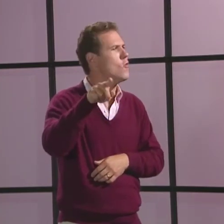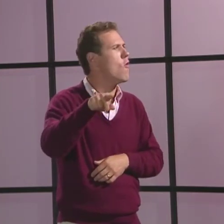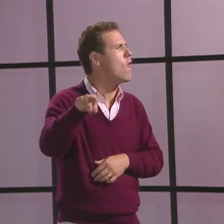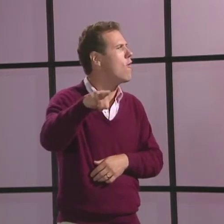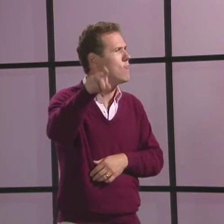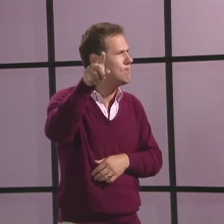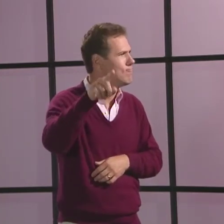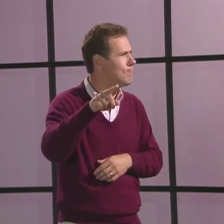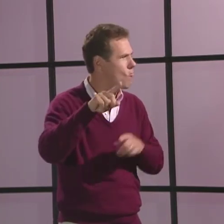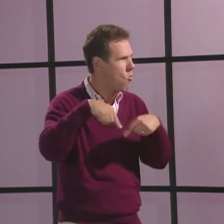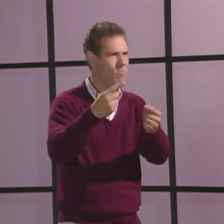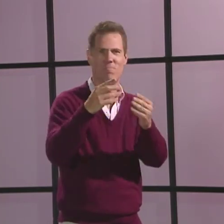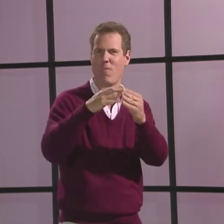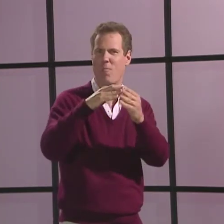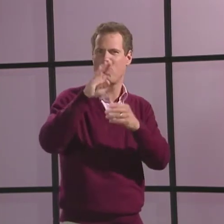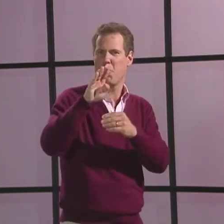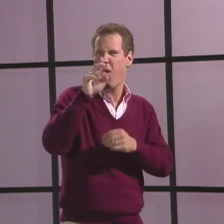and started following.